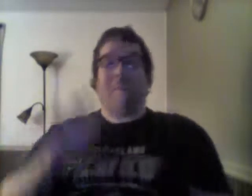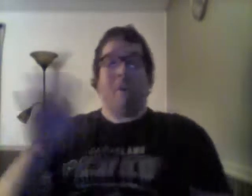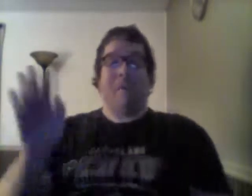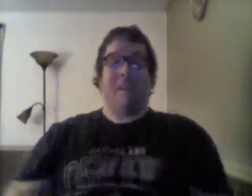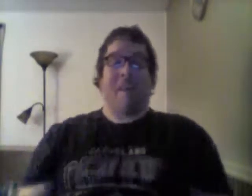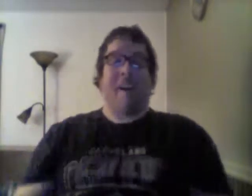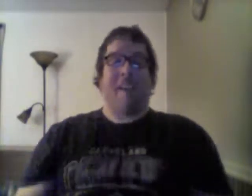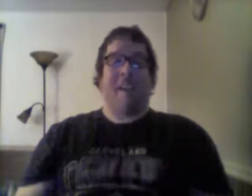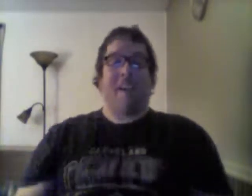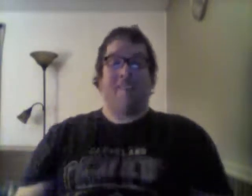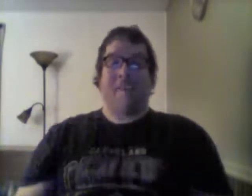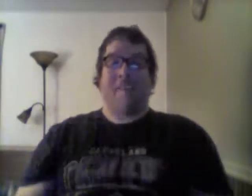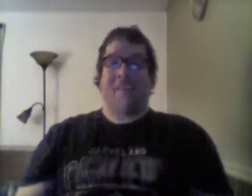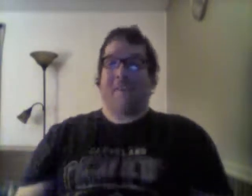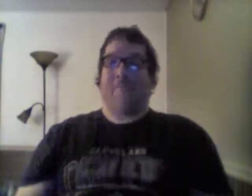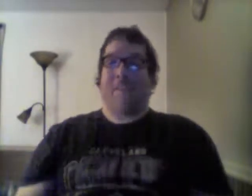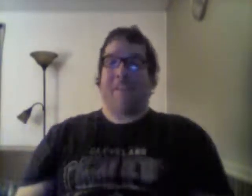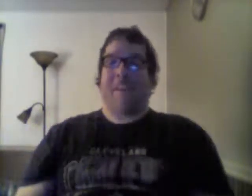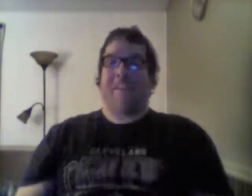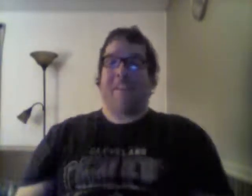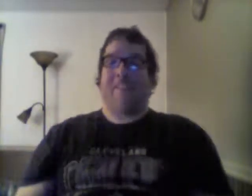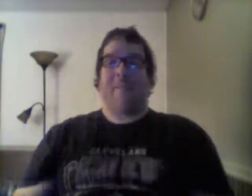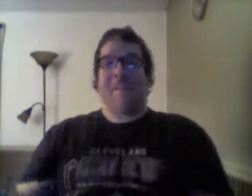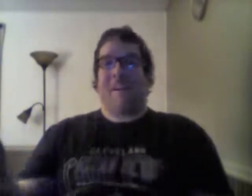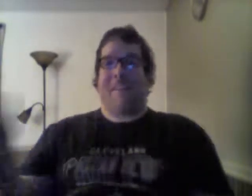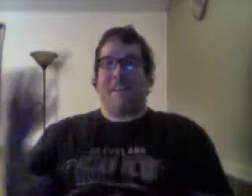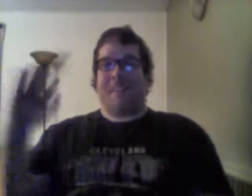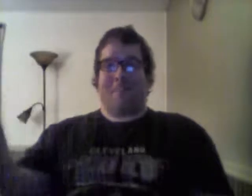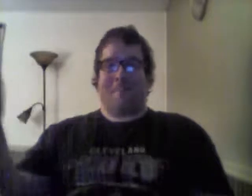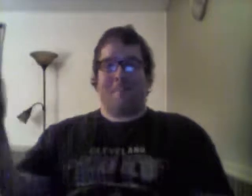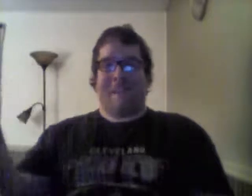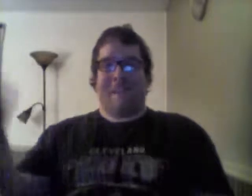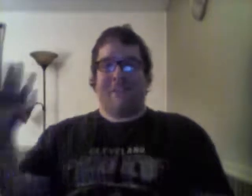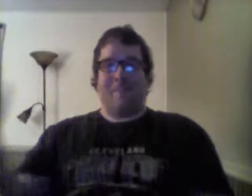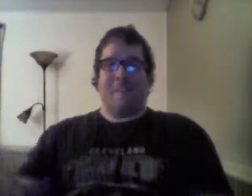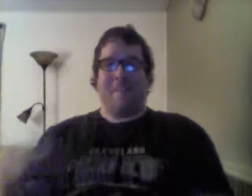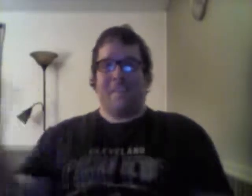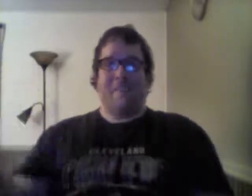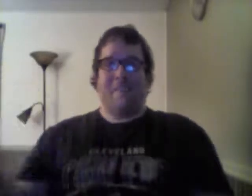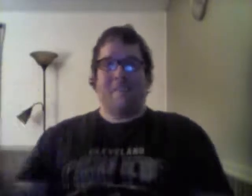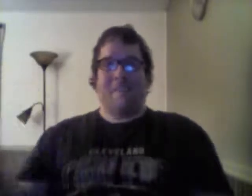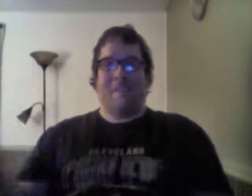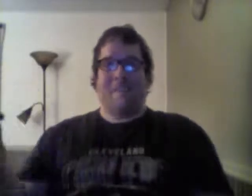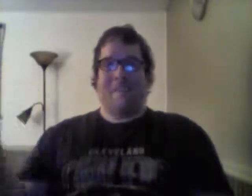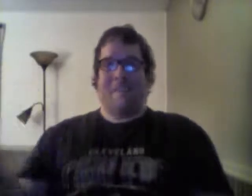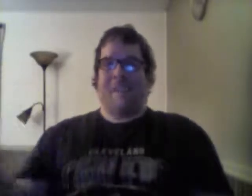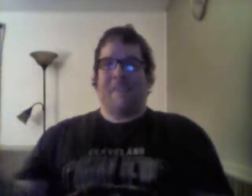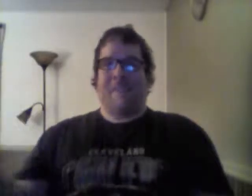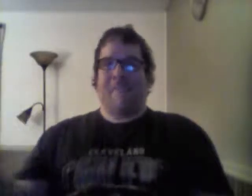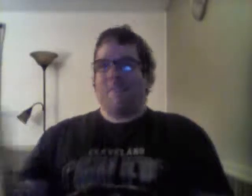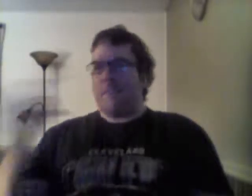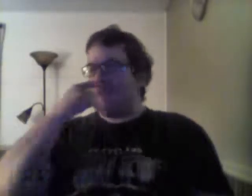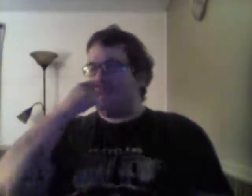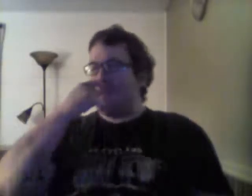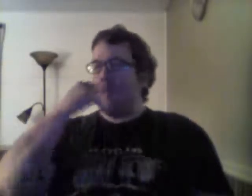no, it's not Ozzy Osbourne. I was, like, hoping, like, Ozzy Osbourne, Ozzy Osbourne's in bad shape nowadays. I wouldn't, I don't think he would've been able to do it.